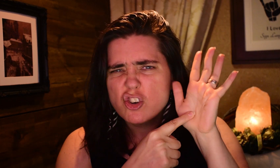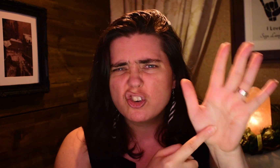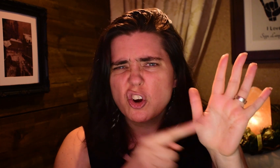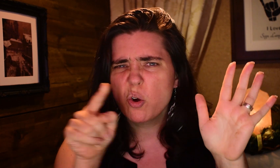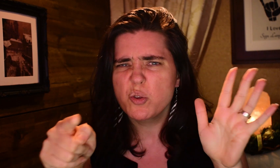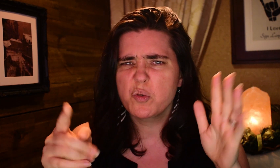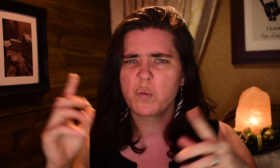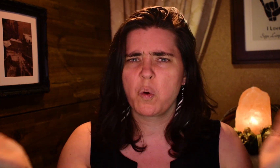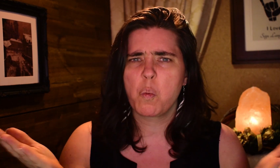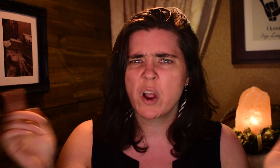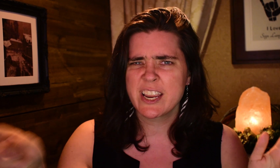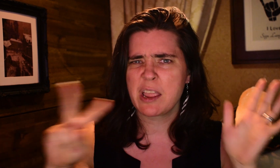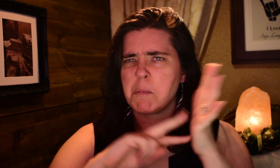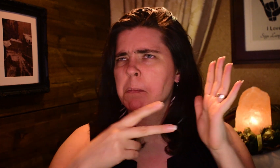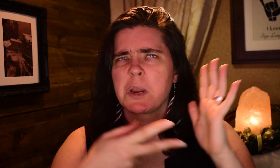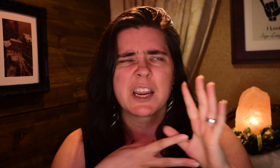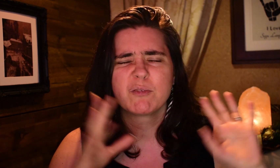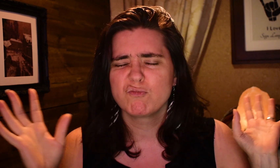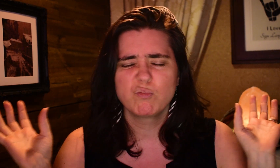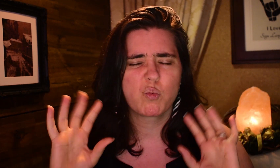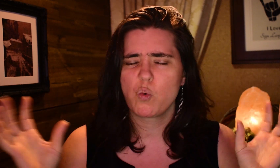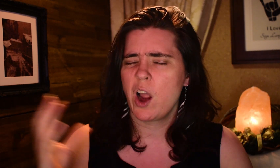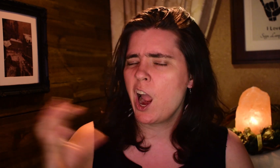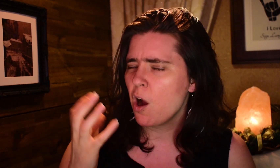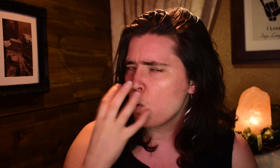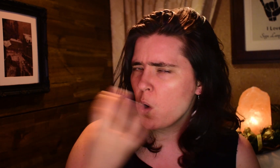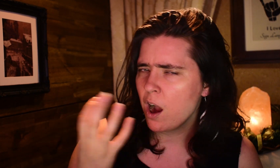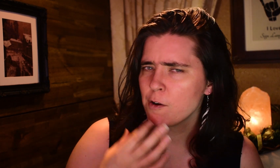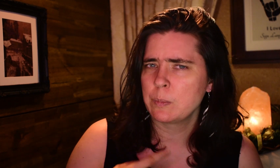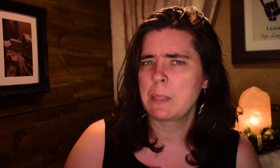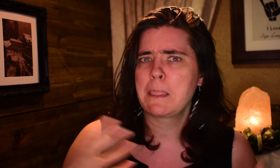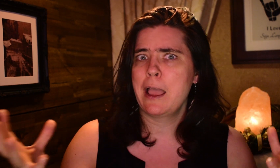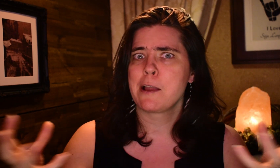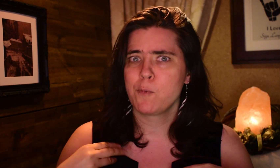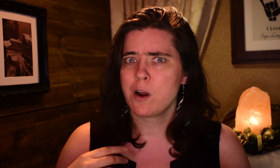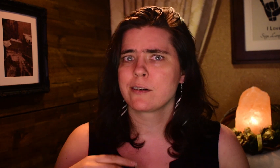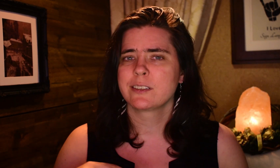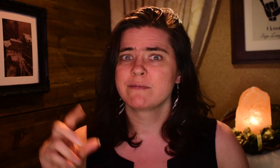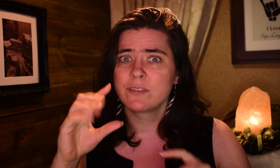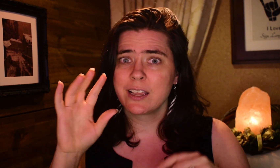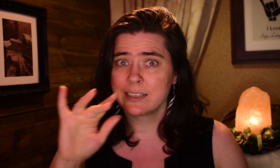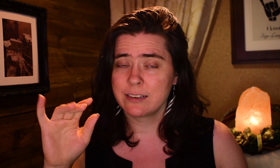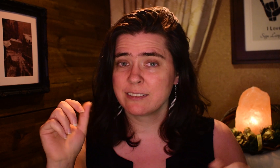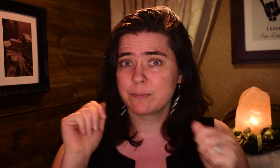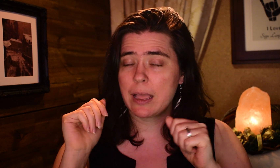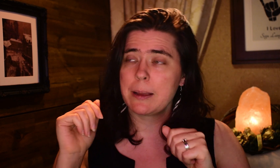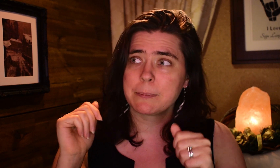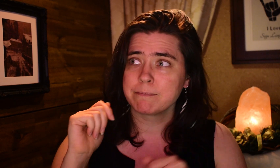I could show you what he meant. Oh, wow. He was so good at it. I wanted